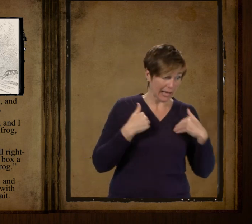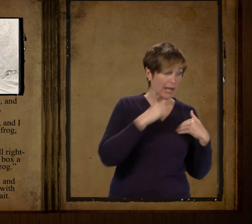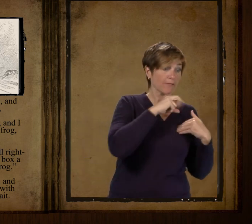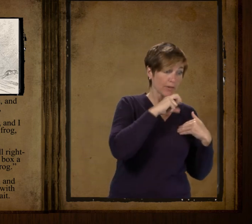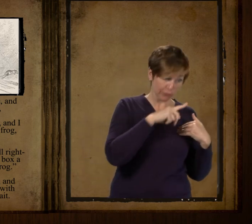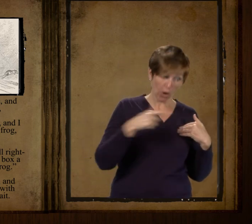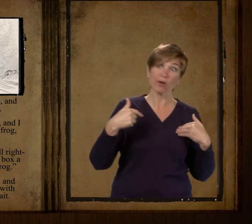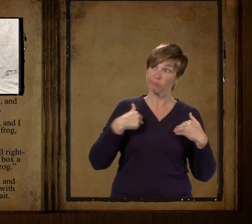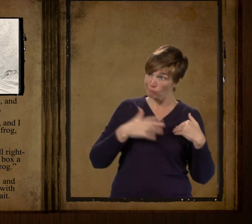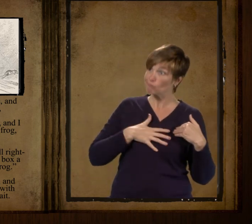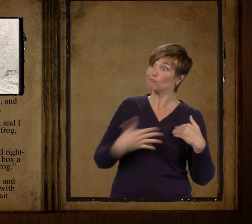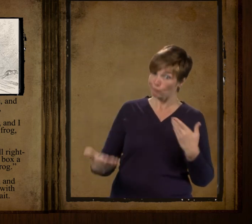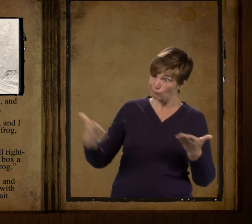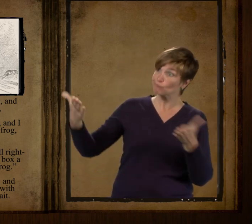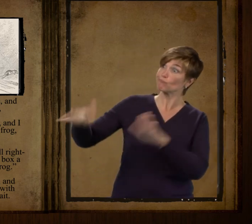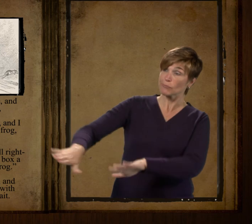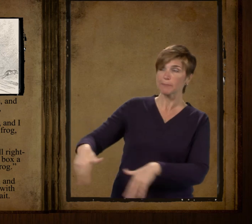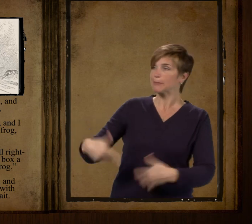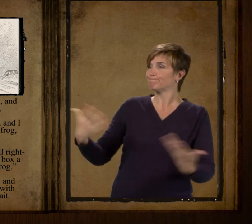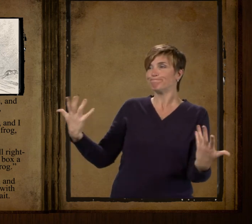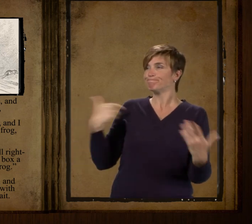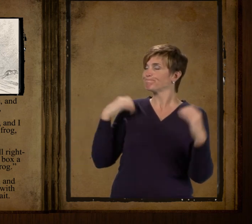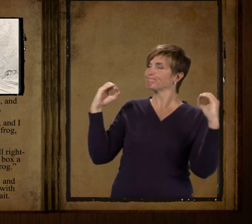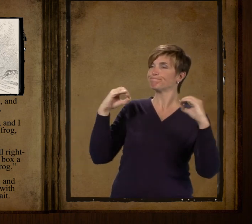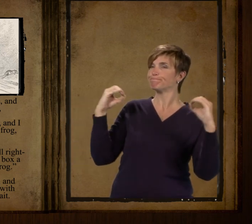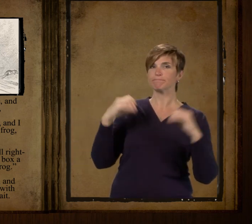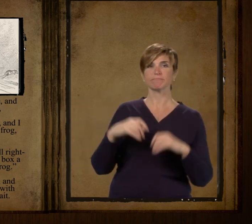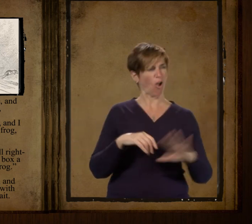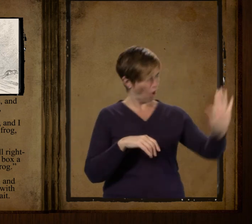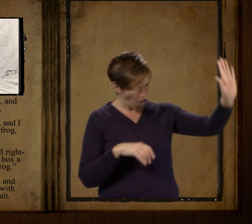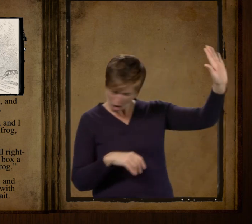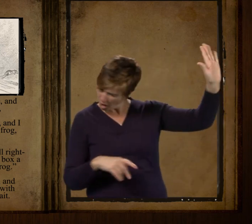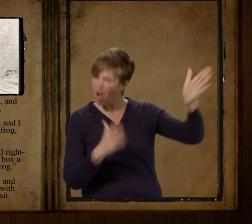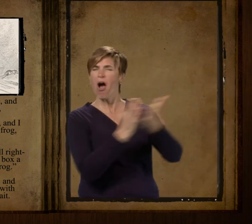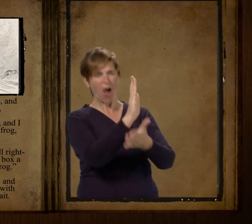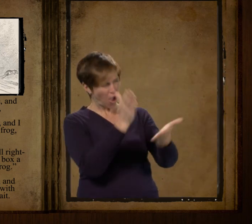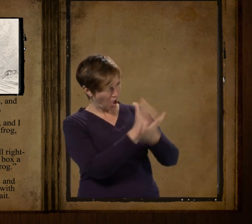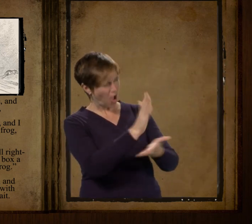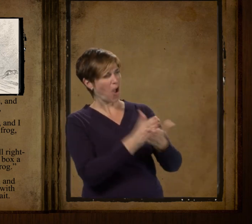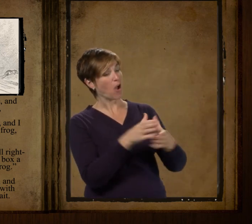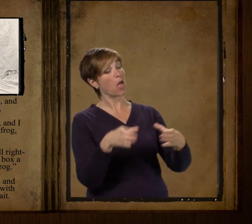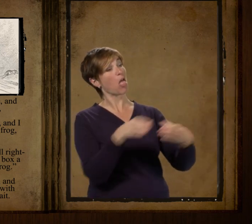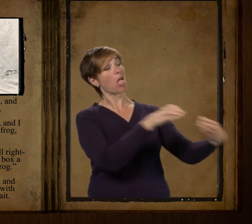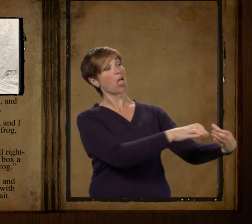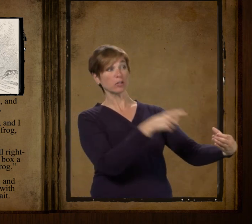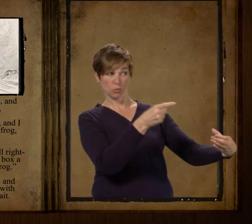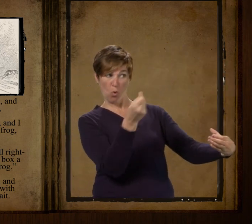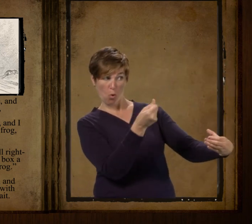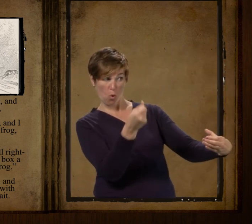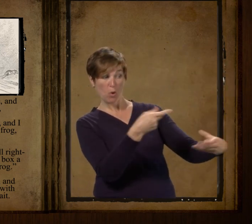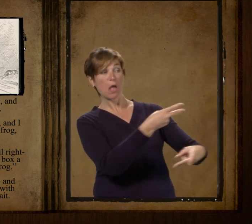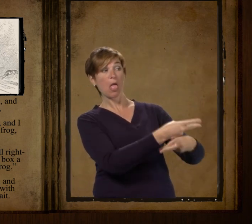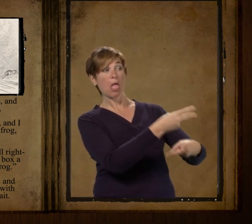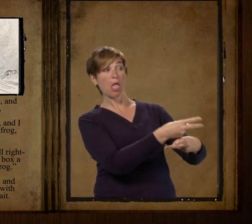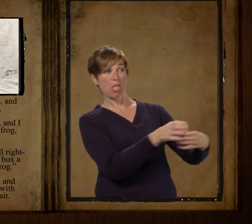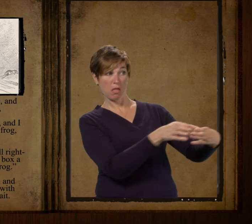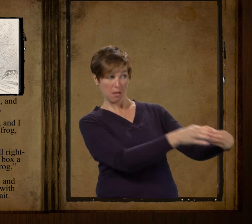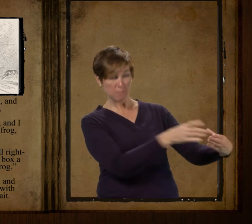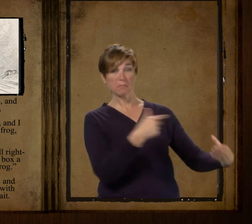I'm only a stranger here and I ain't got no frog but if I had a frog I bet you